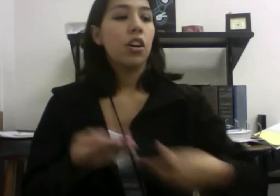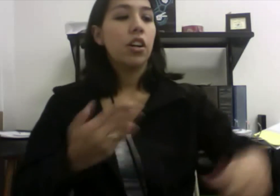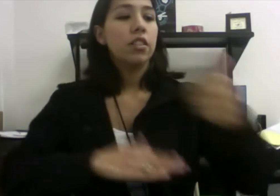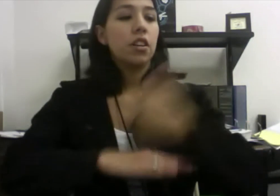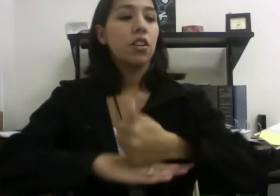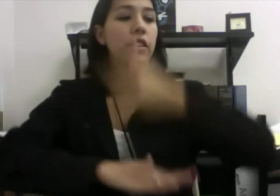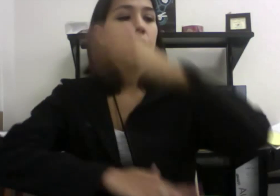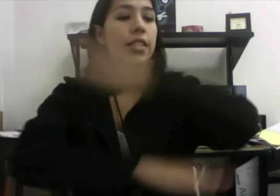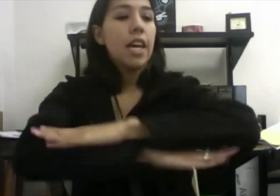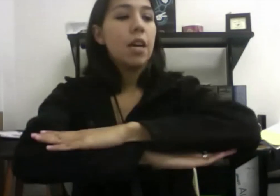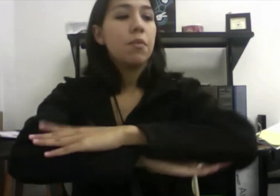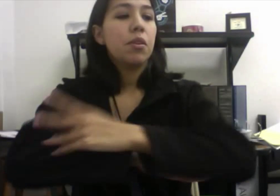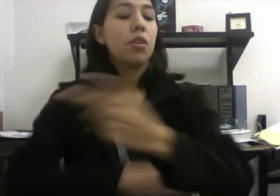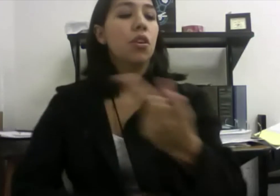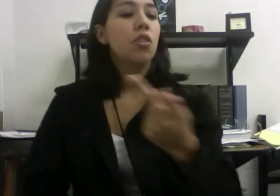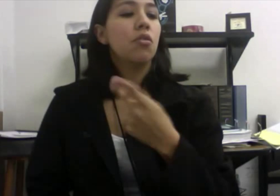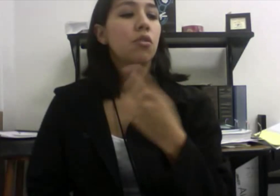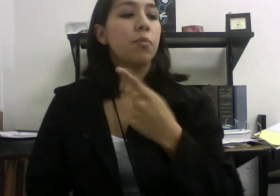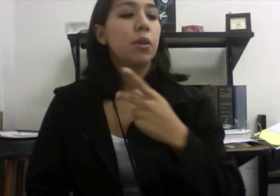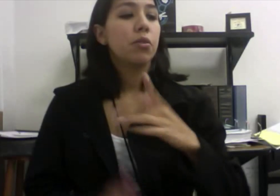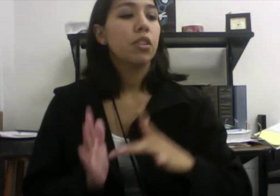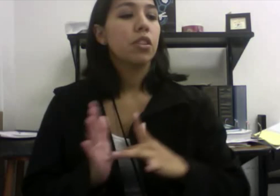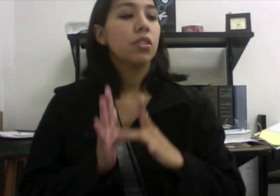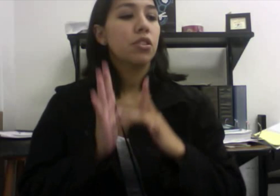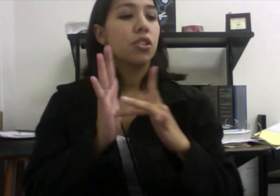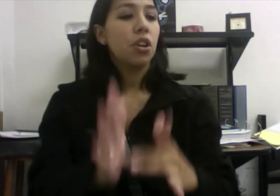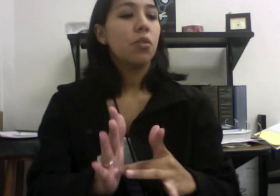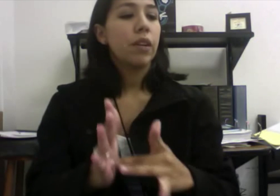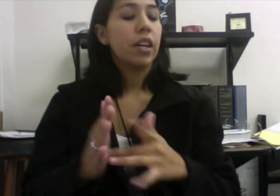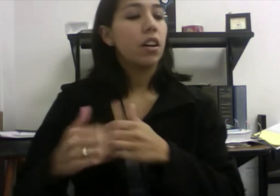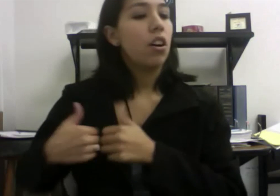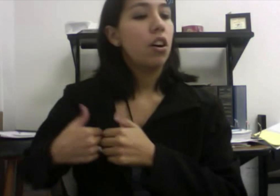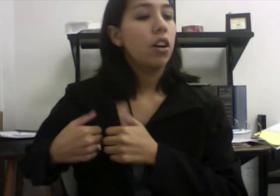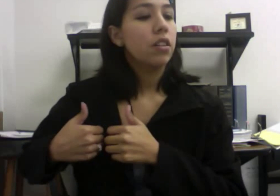cards on the table, we're both showing hearts,